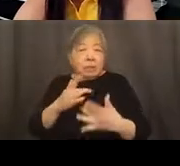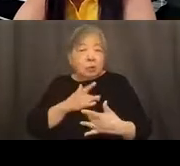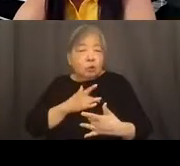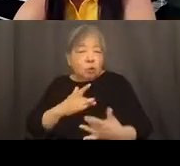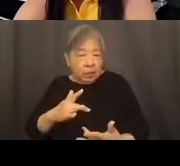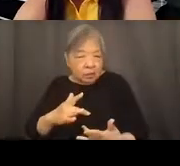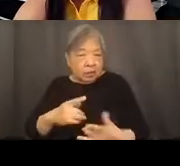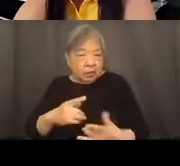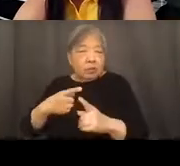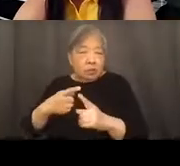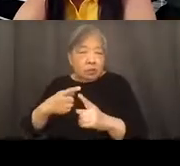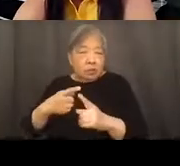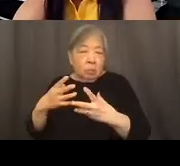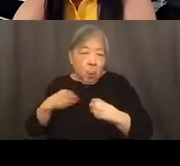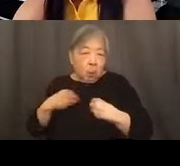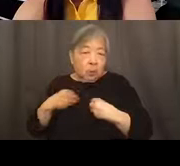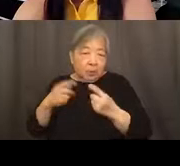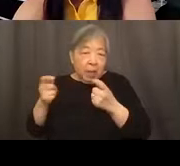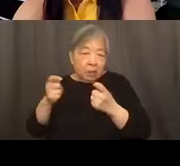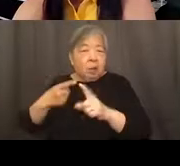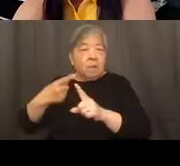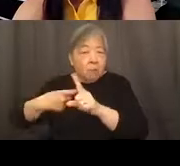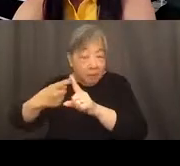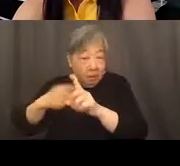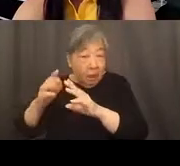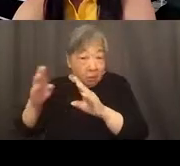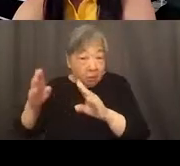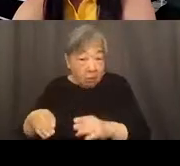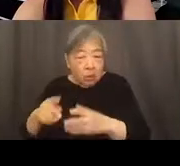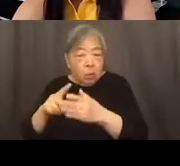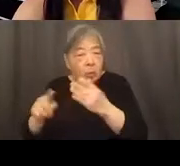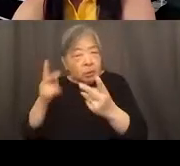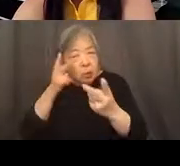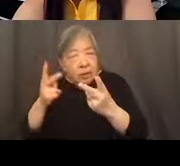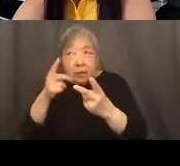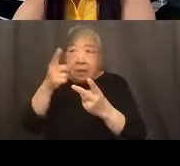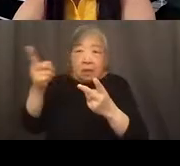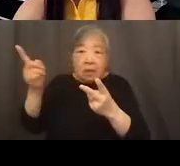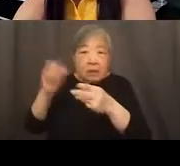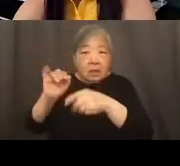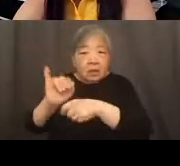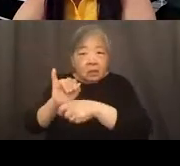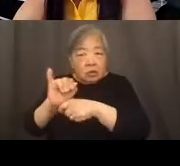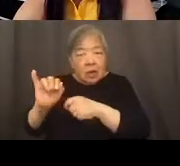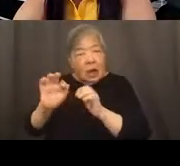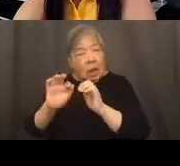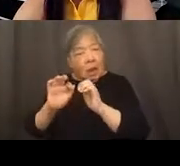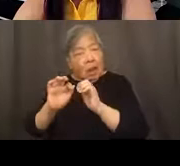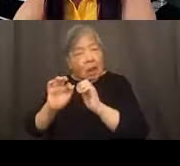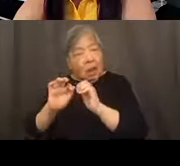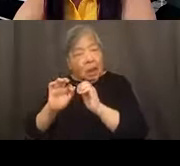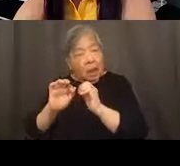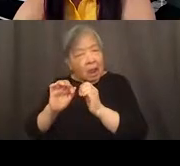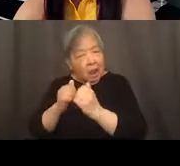housing owners and management, firms are, you know, seeing in the industry and how that sort of intersects